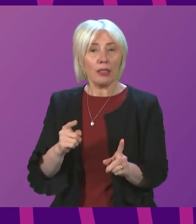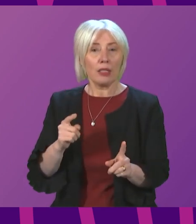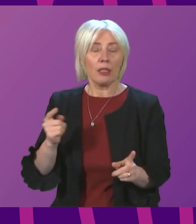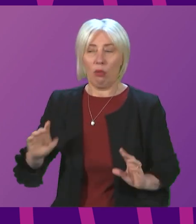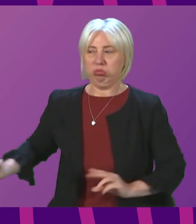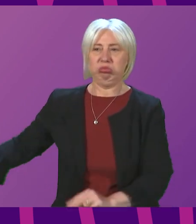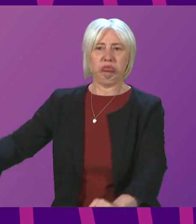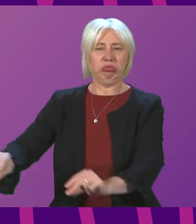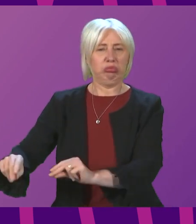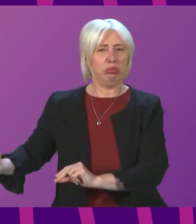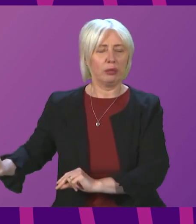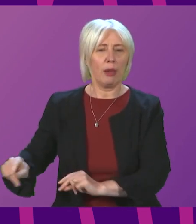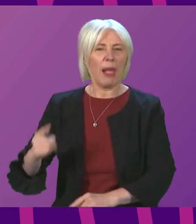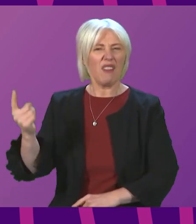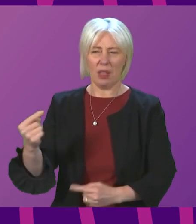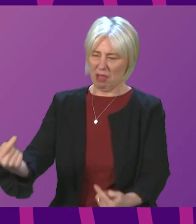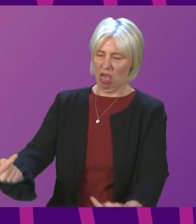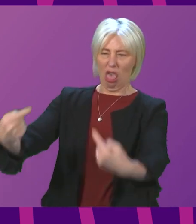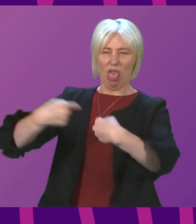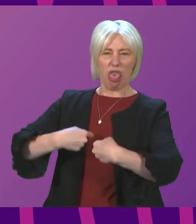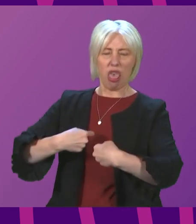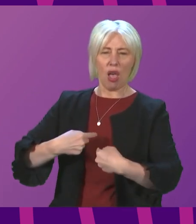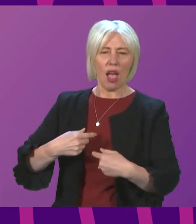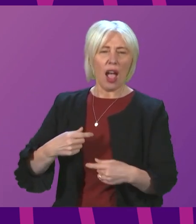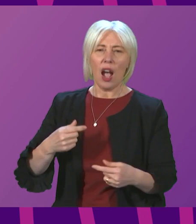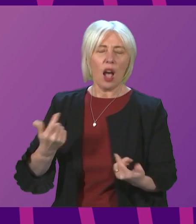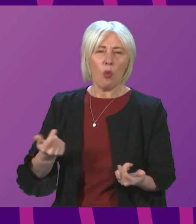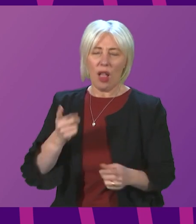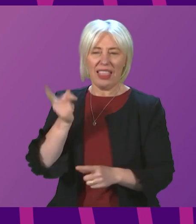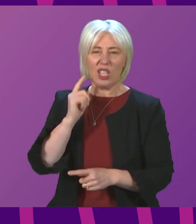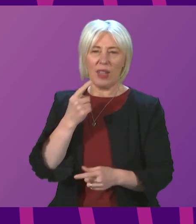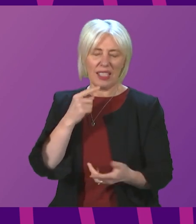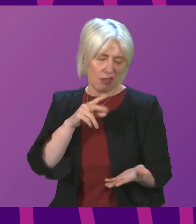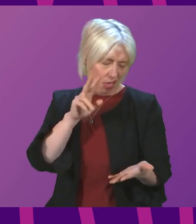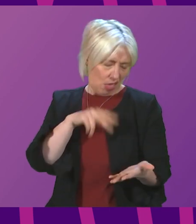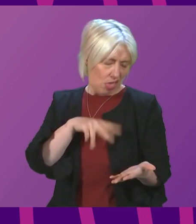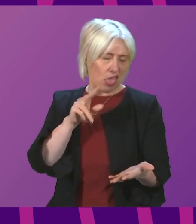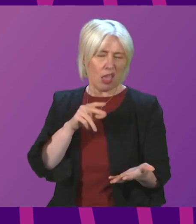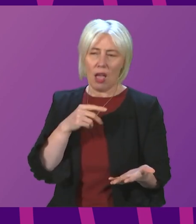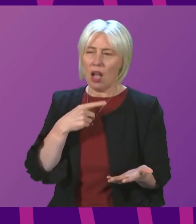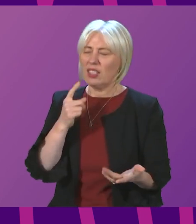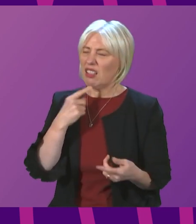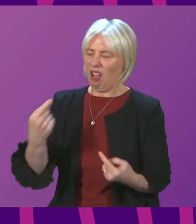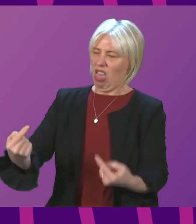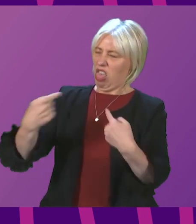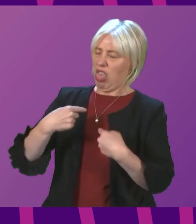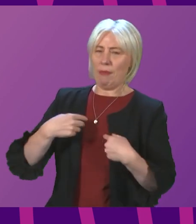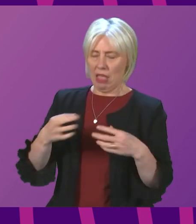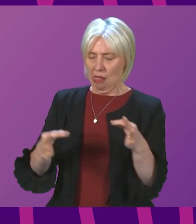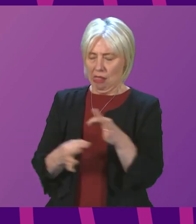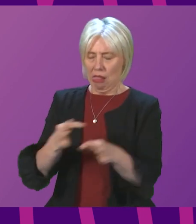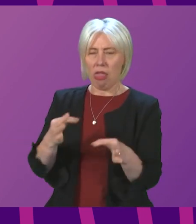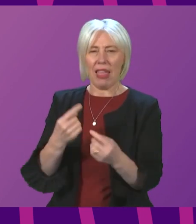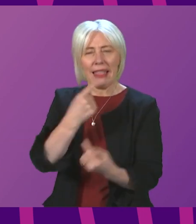accuse me when, you know, a cursory glance at what I was citing last week would have shown that it was accurate, to accuse me of twisting data